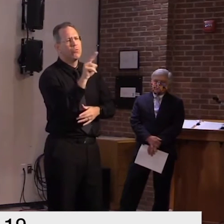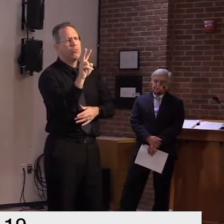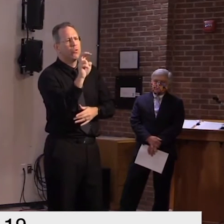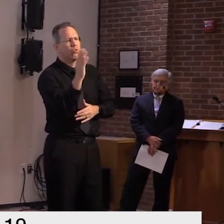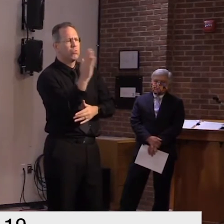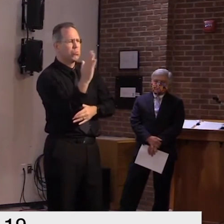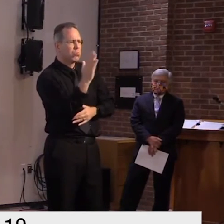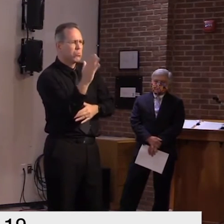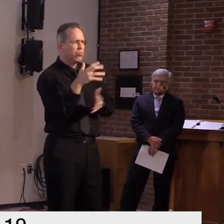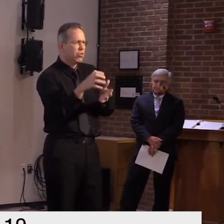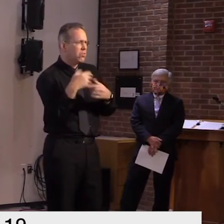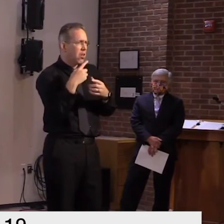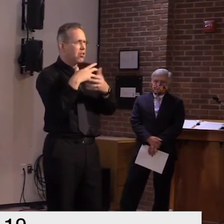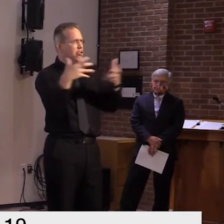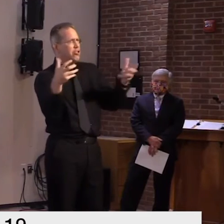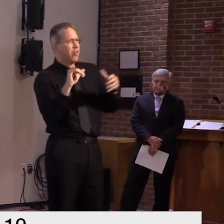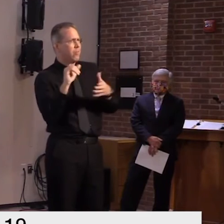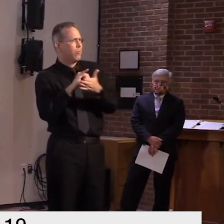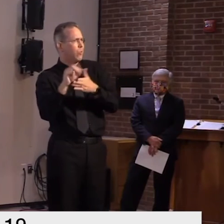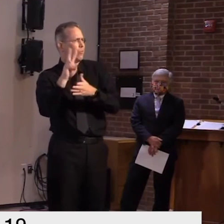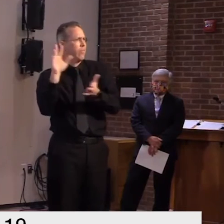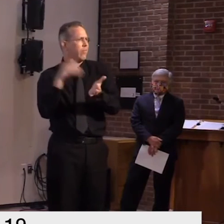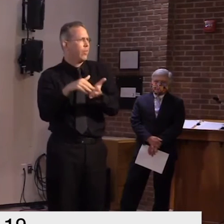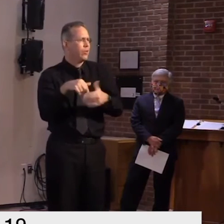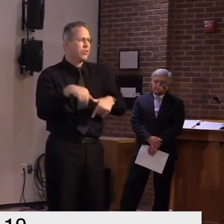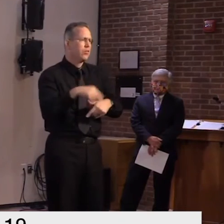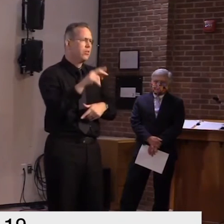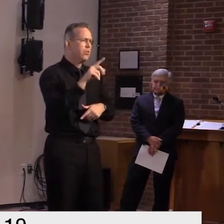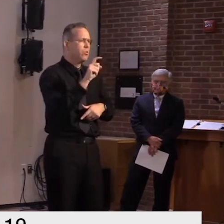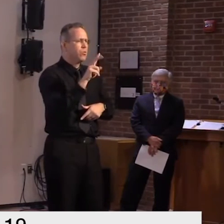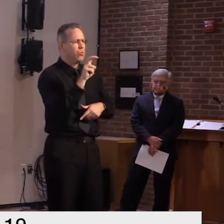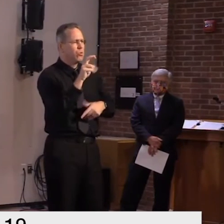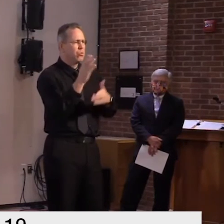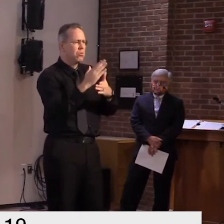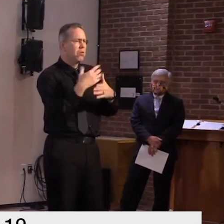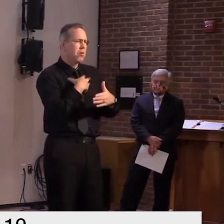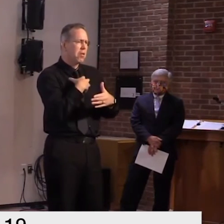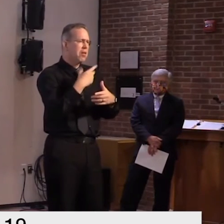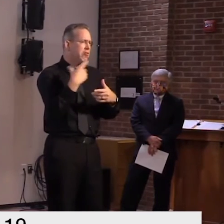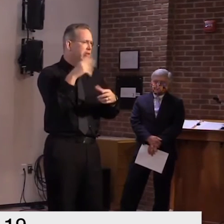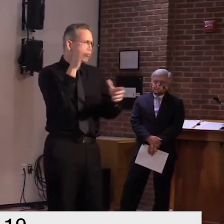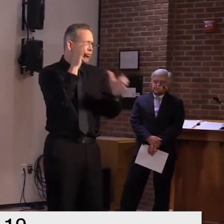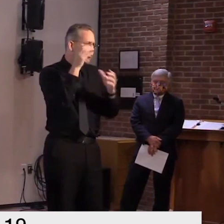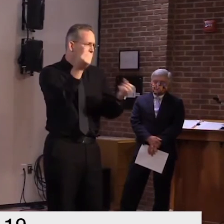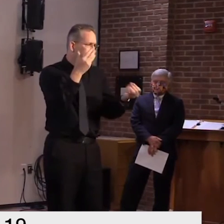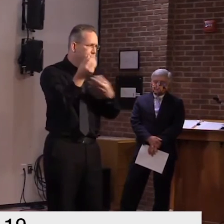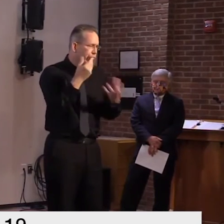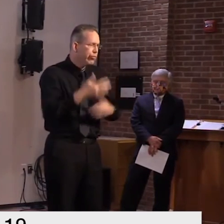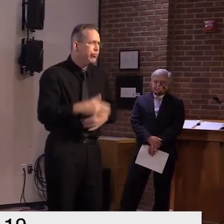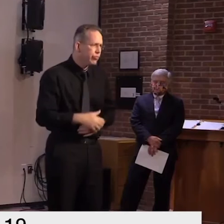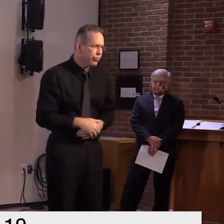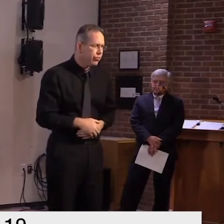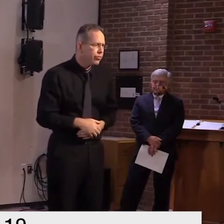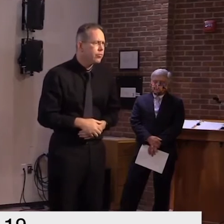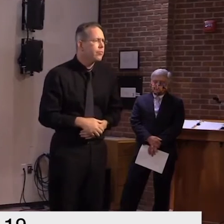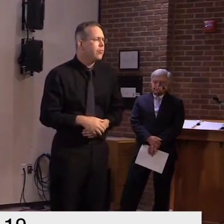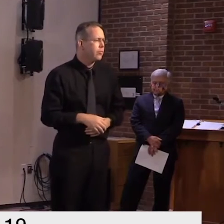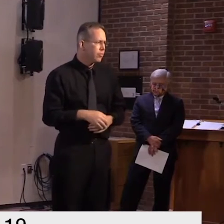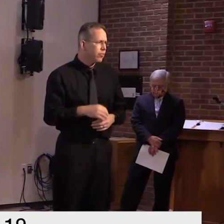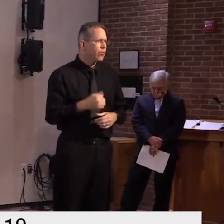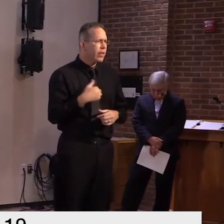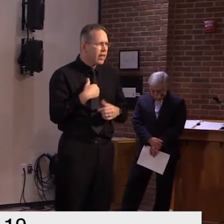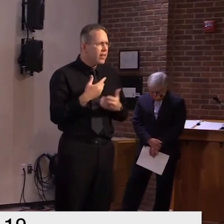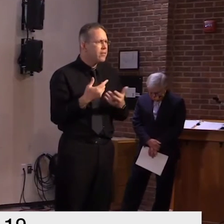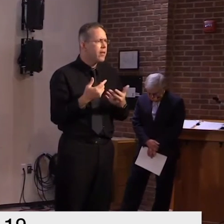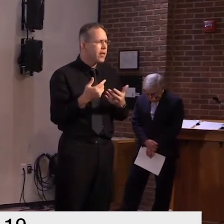yeah this is secretary currently just follow up we're you know same thing we get um some tips here and there where folks uh suggest that